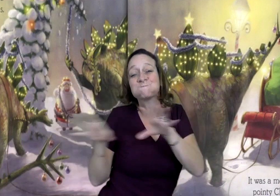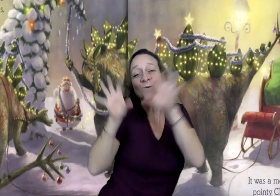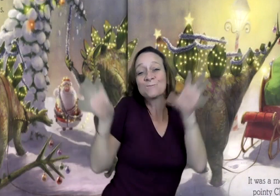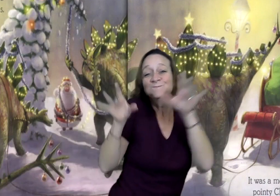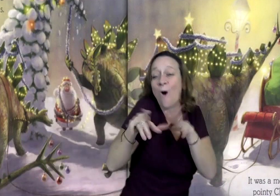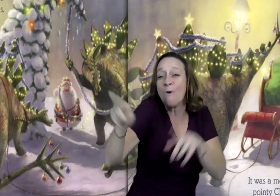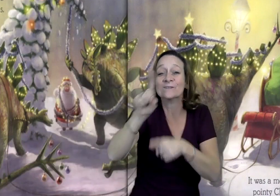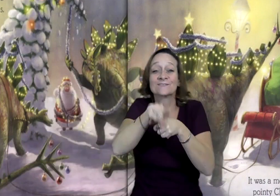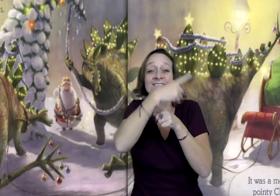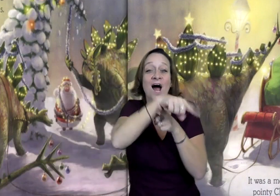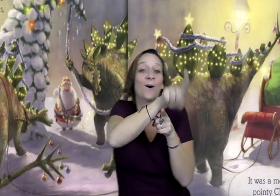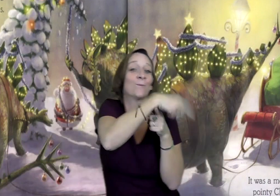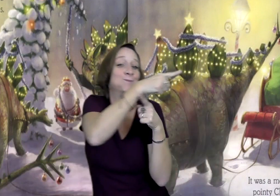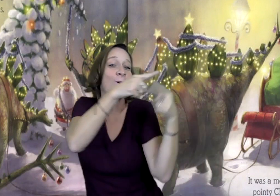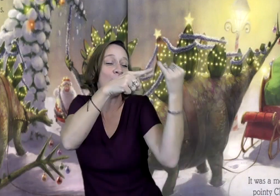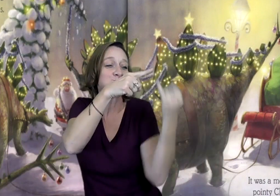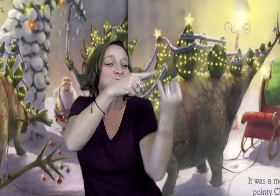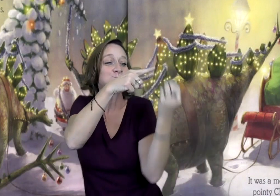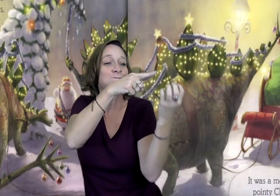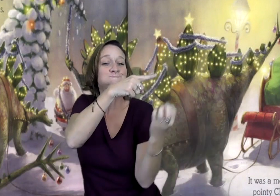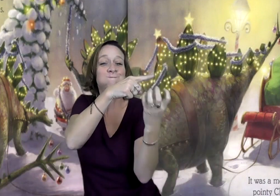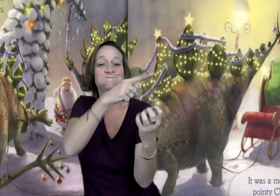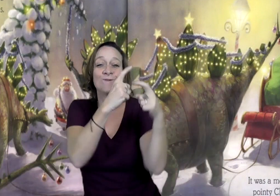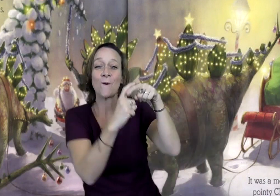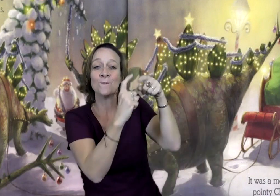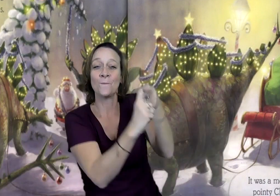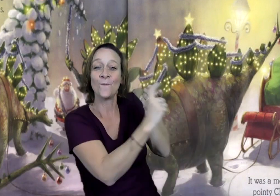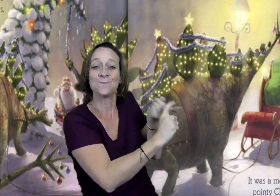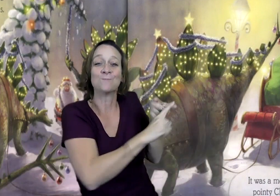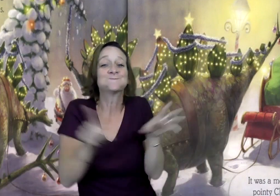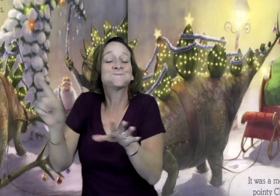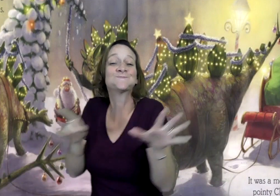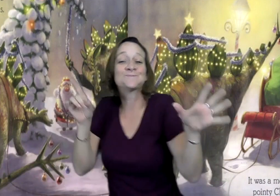You see on their tail, they have lots of ornaments.